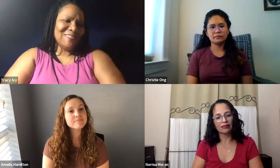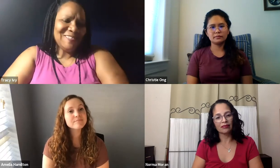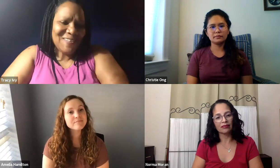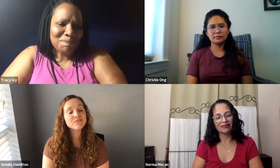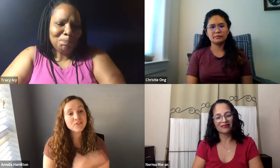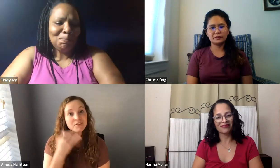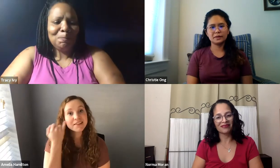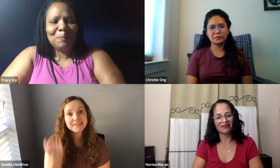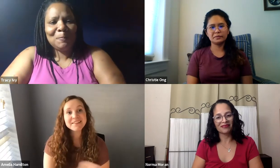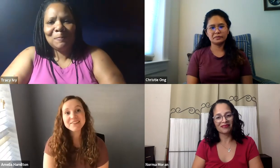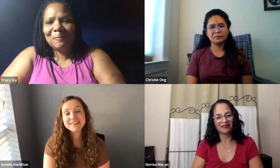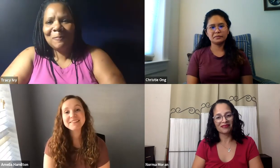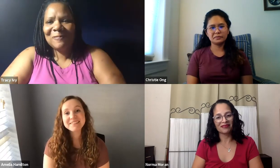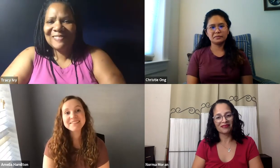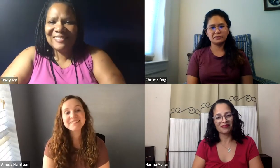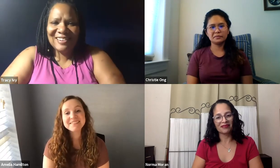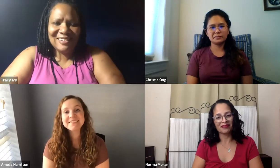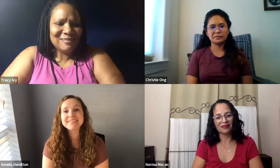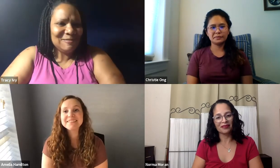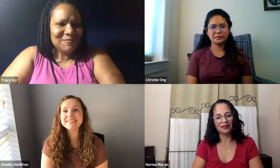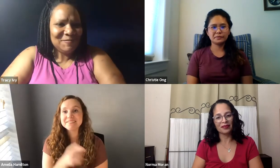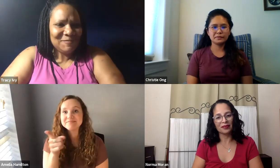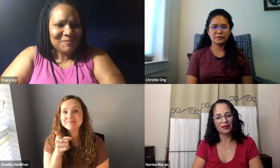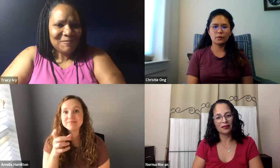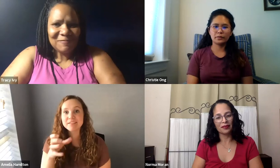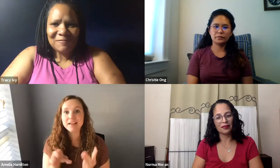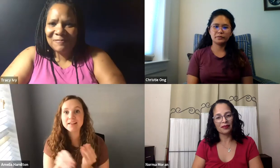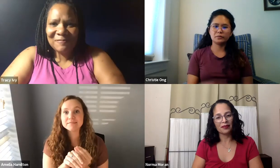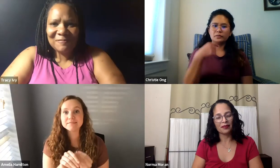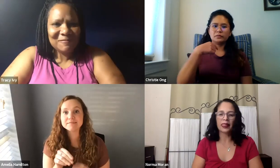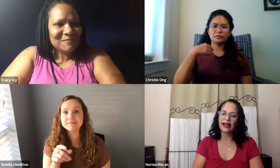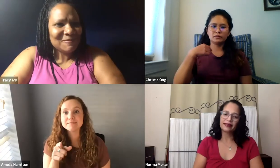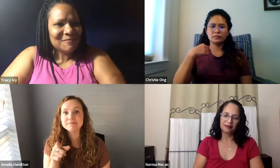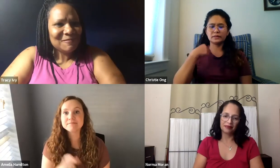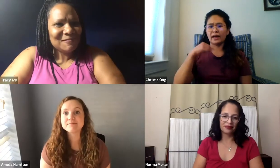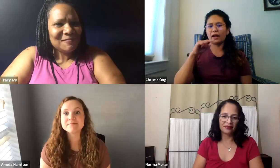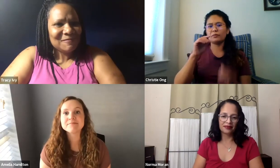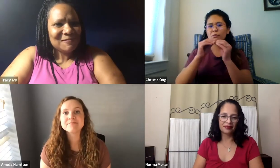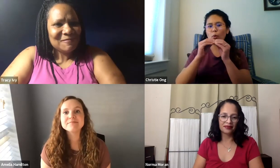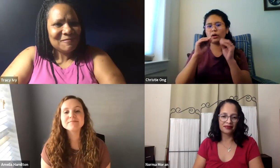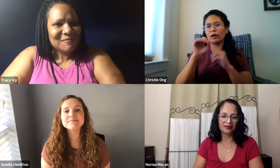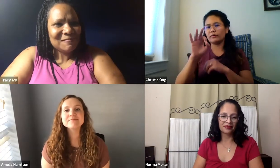encourage people like this is what we can offer you at NTID and teach them more about what we have. That's a great idea. Anything from